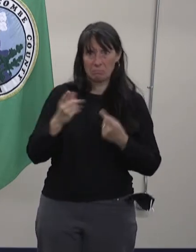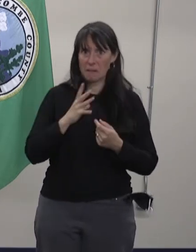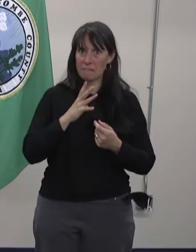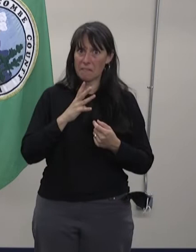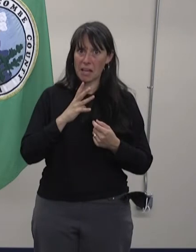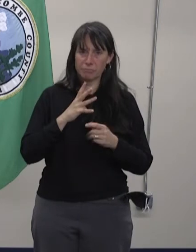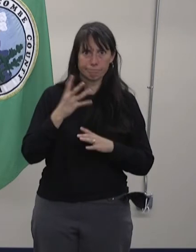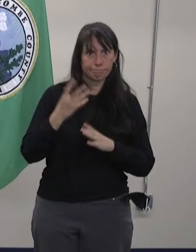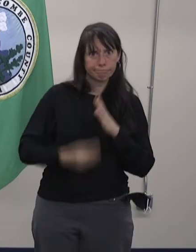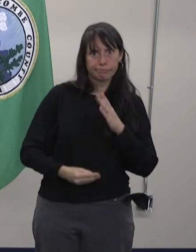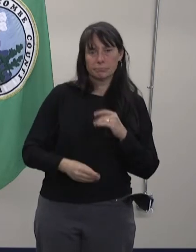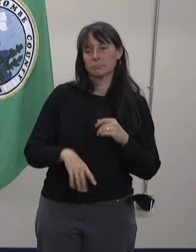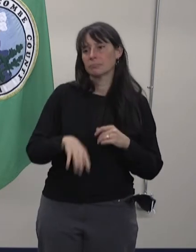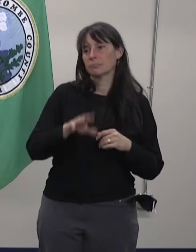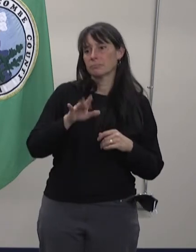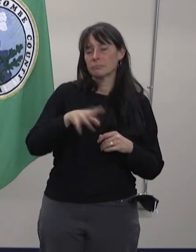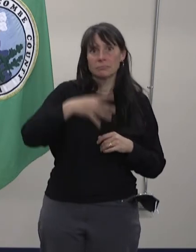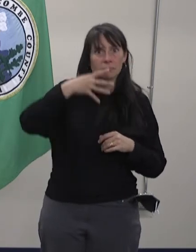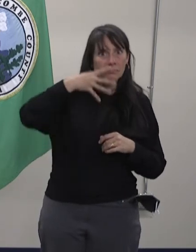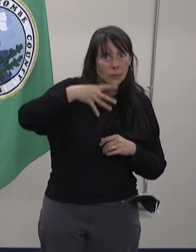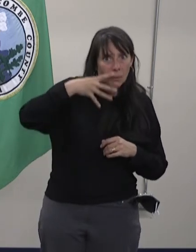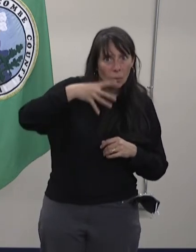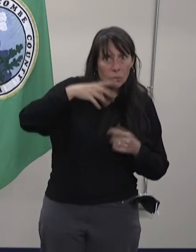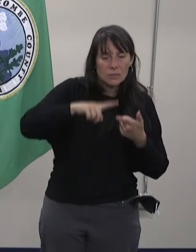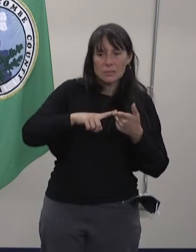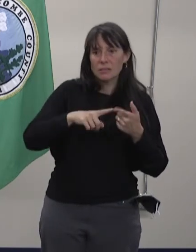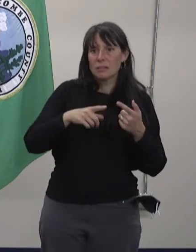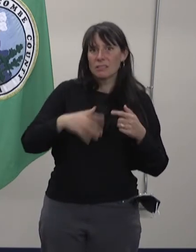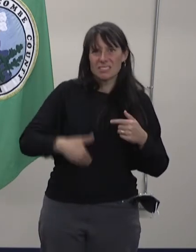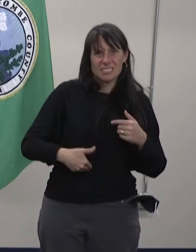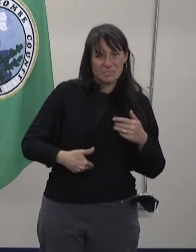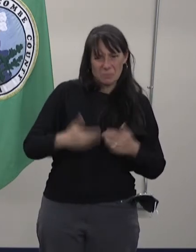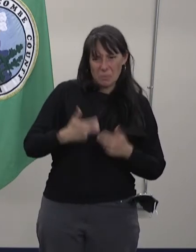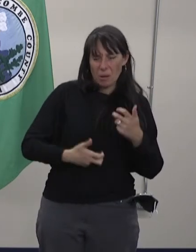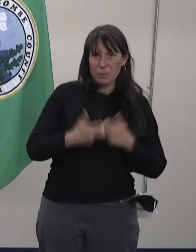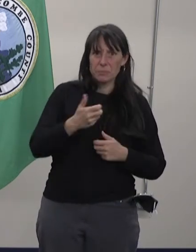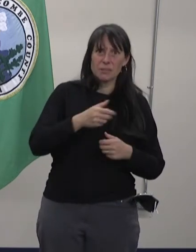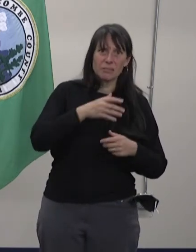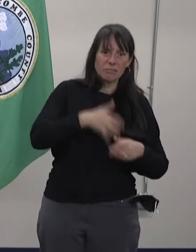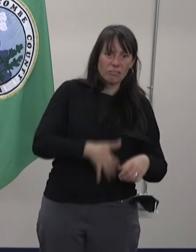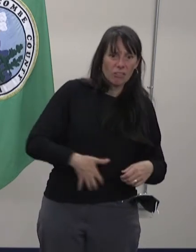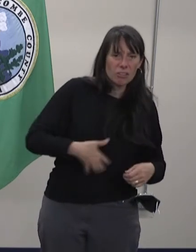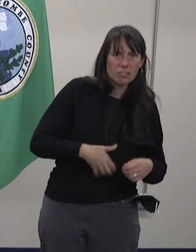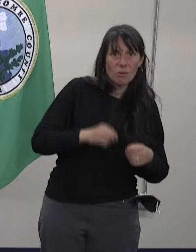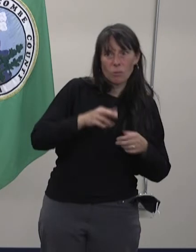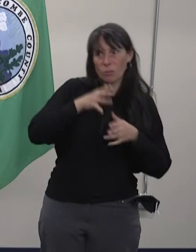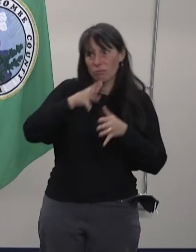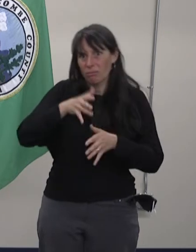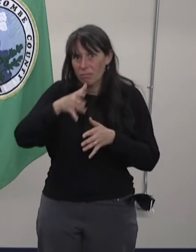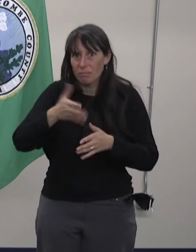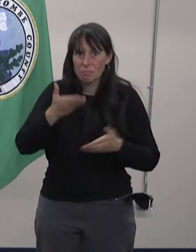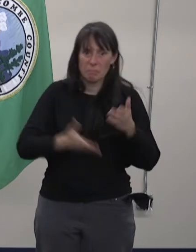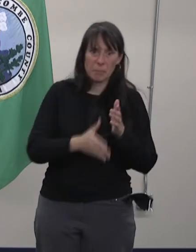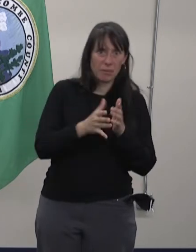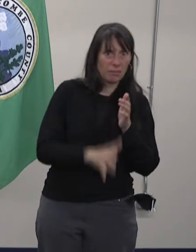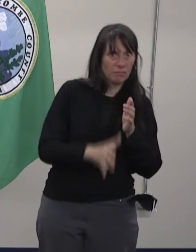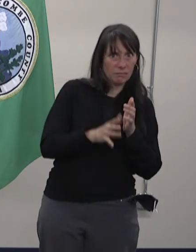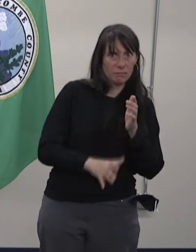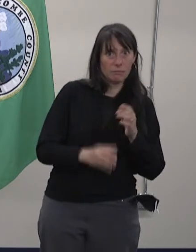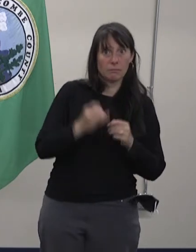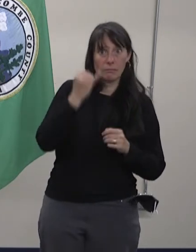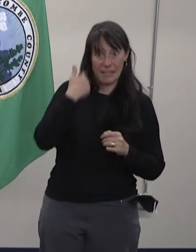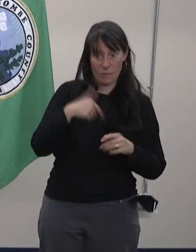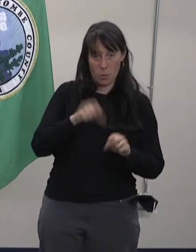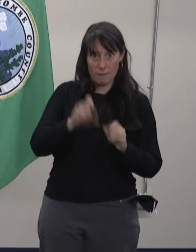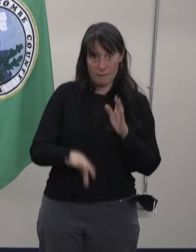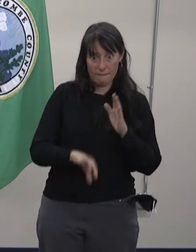and GI issues like nausea, vomiting or diarrhea. Quickly identifying active infections help us slow the spread